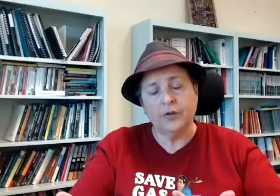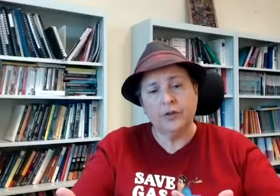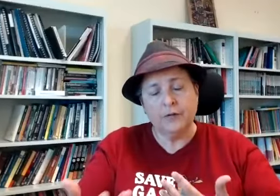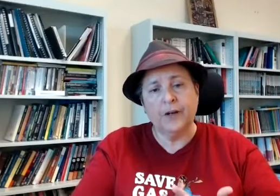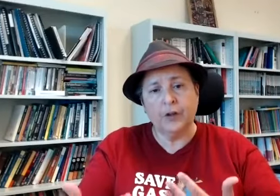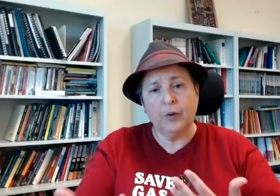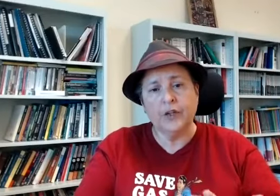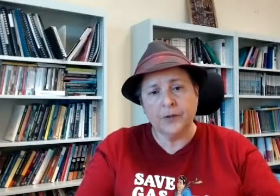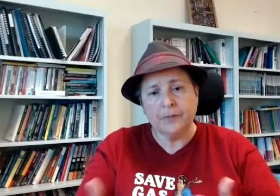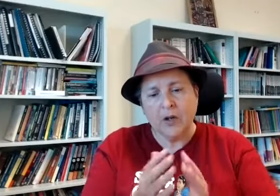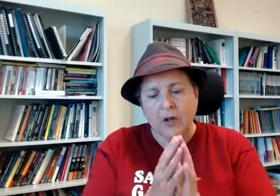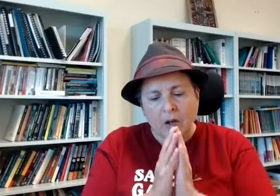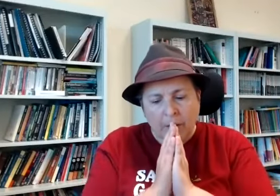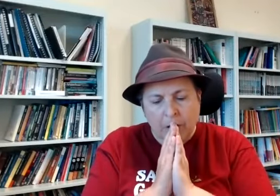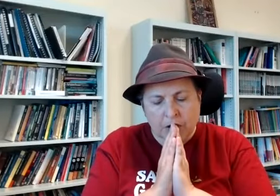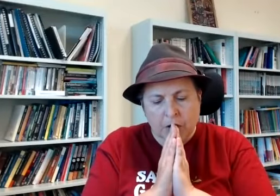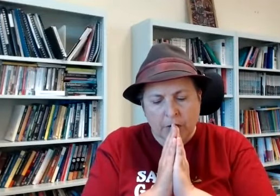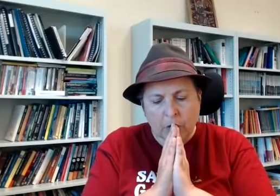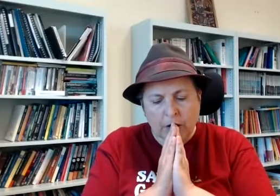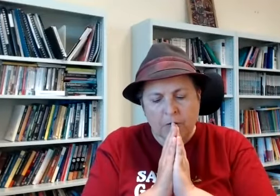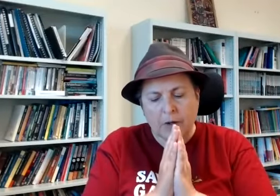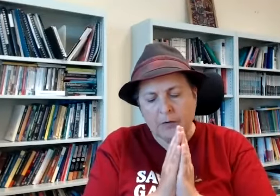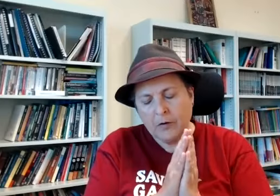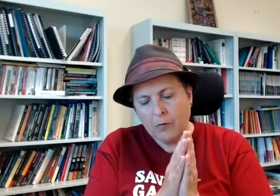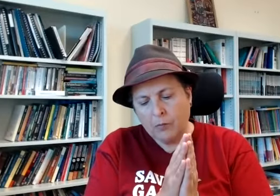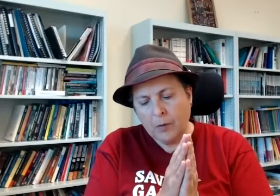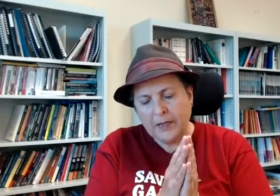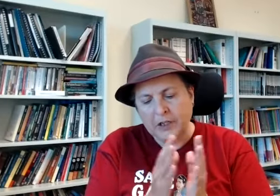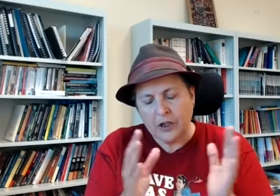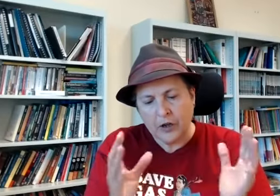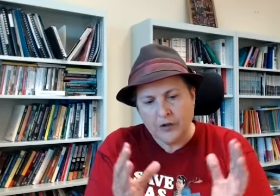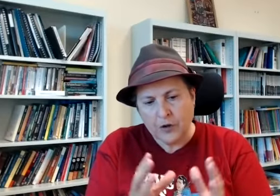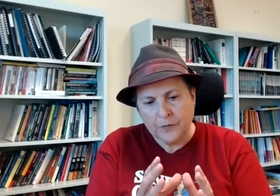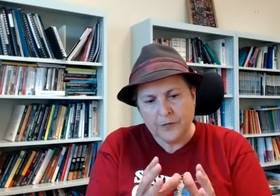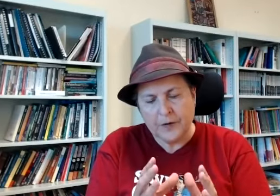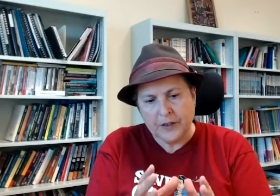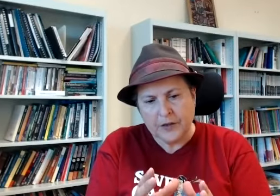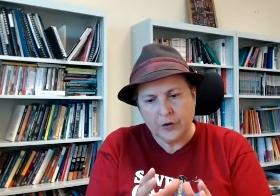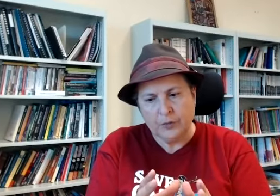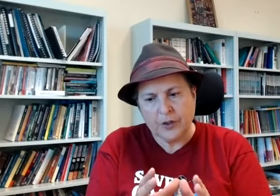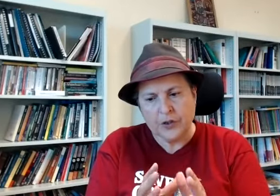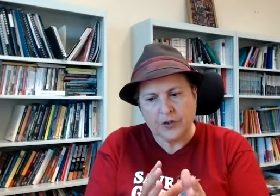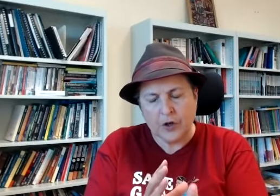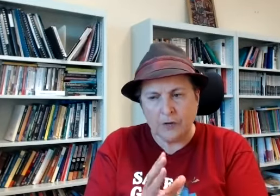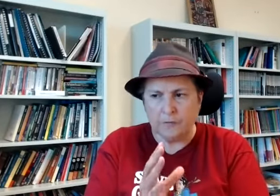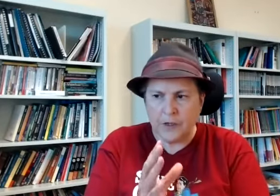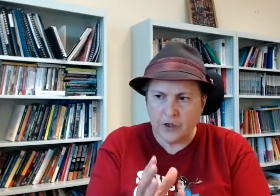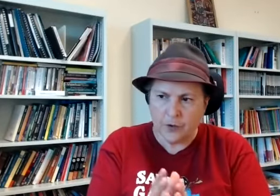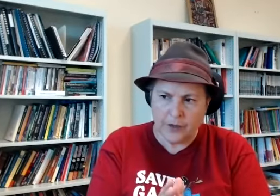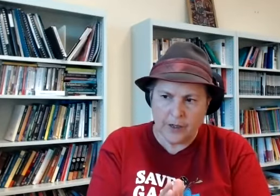devaluation um i just sort of look if we probably need to close it off fairly soon but just to kind of finish on the